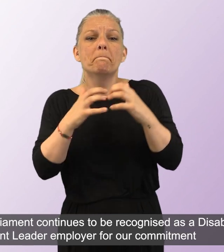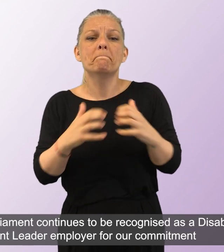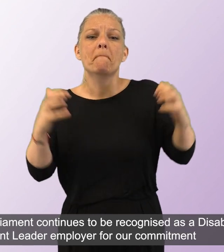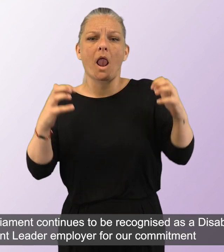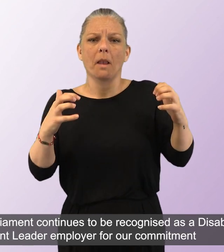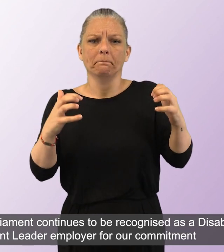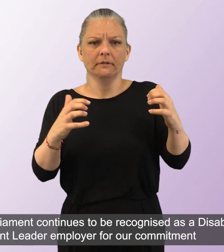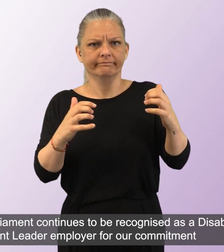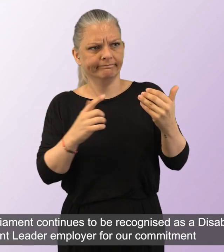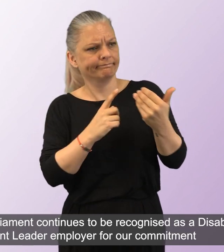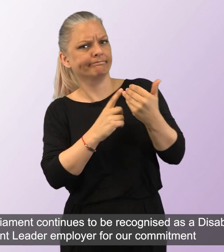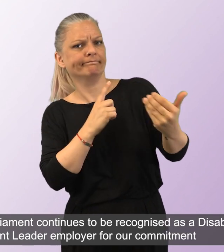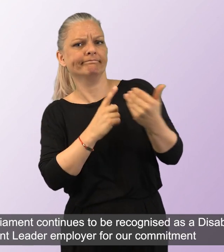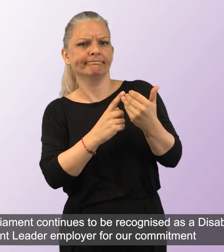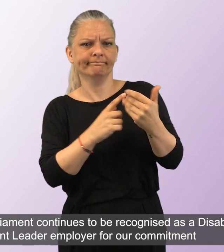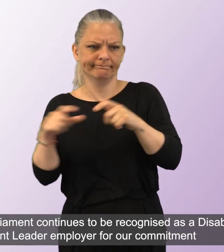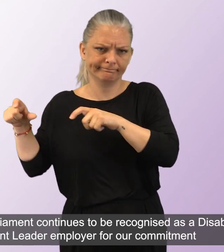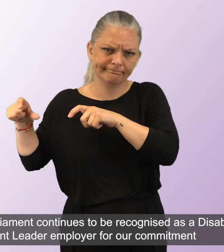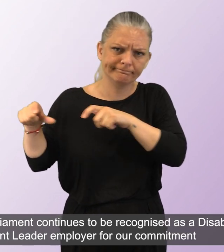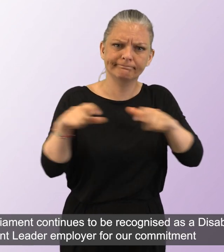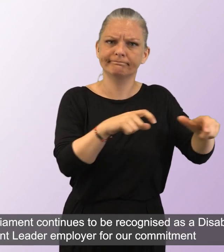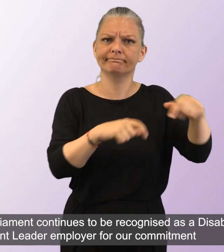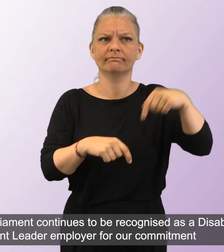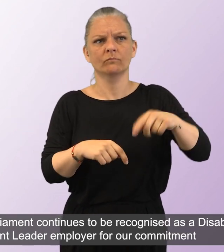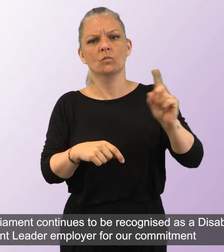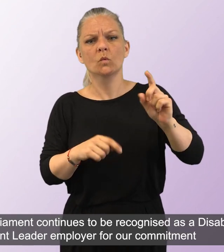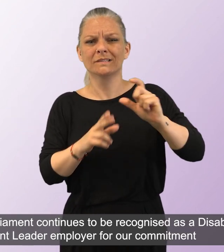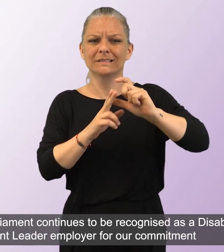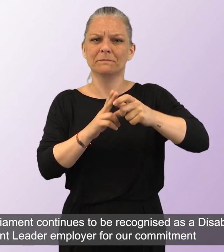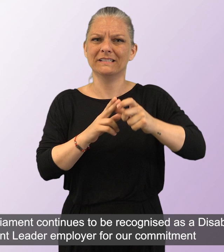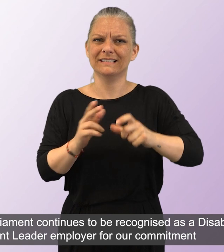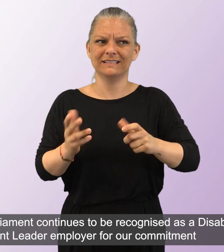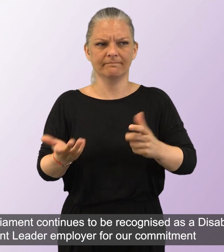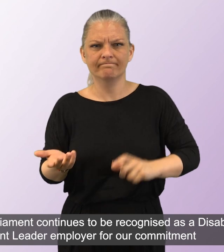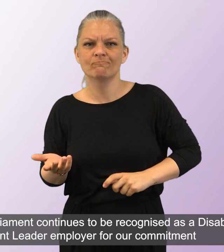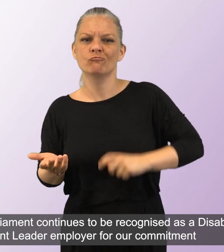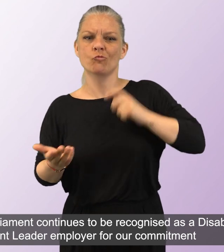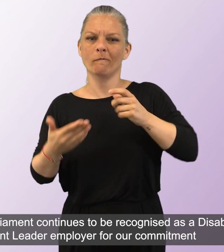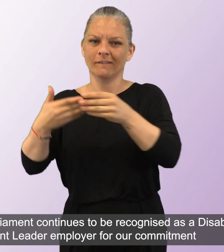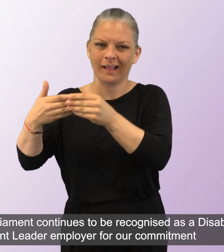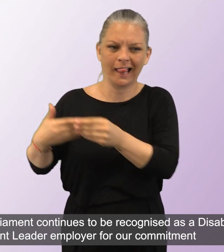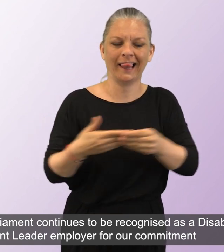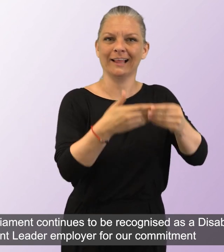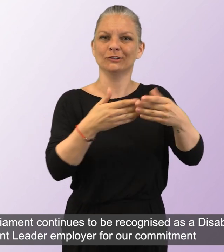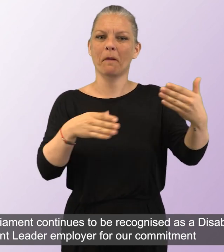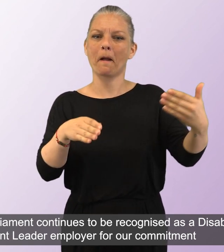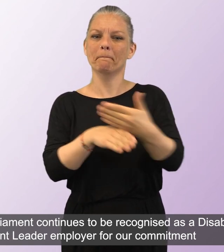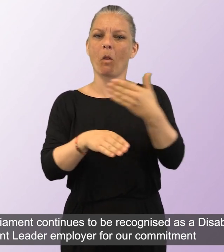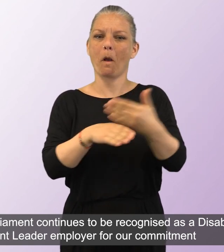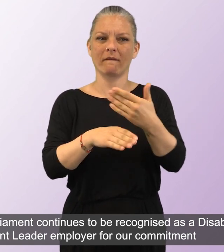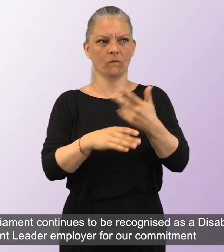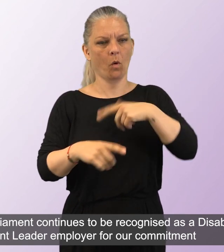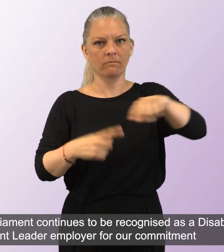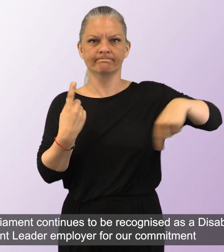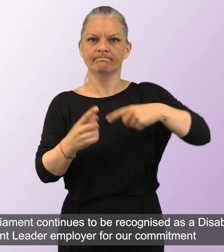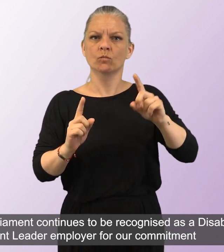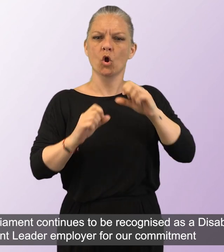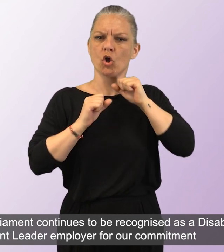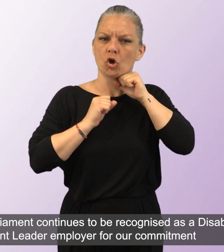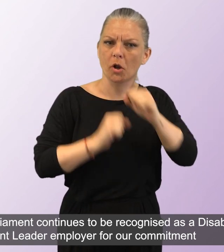The Scottish Parliament continues to be recognised as a disability-confident leader-employer for our commitment to the employment and